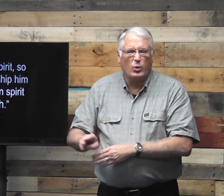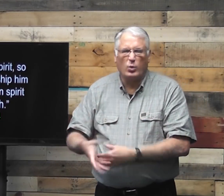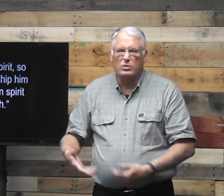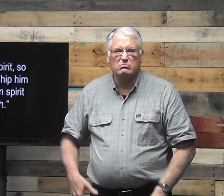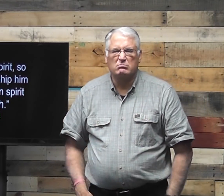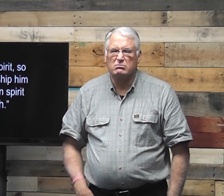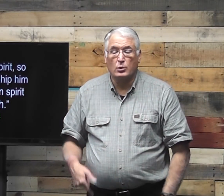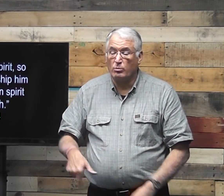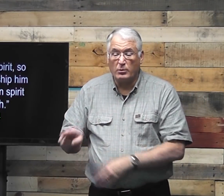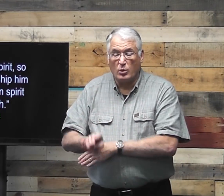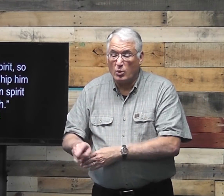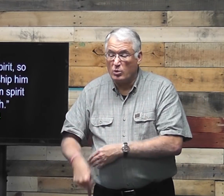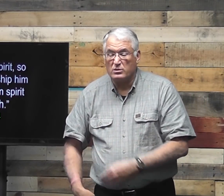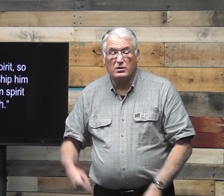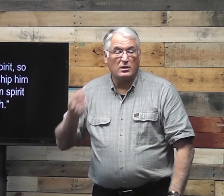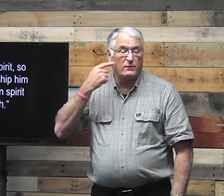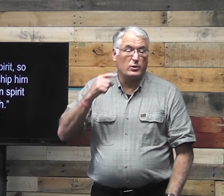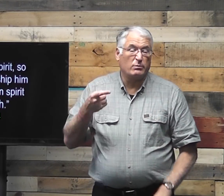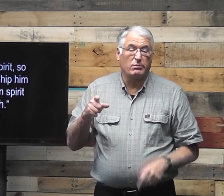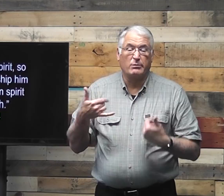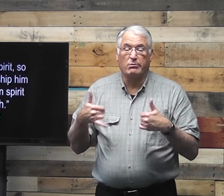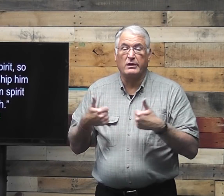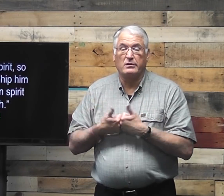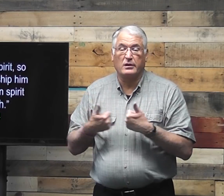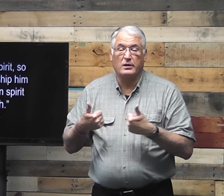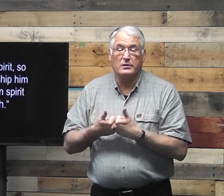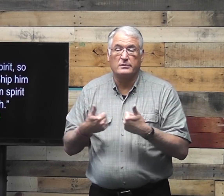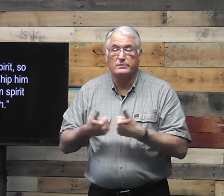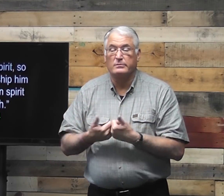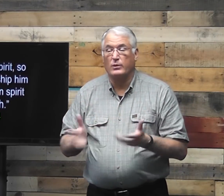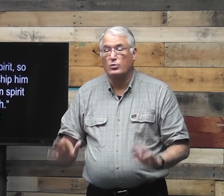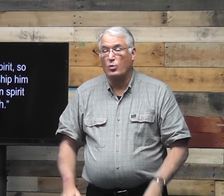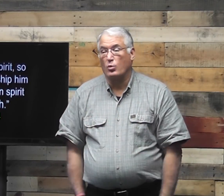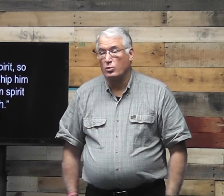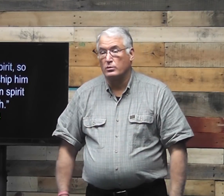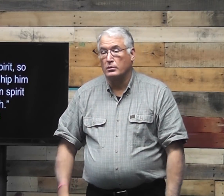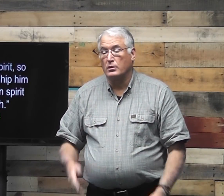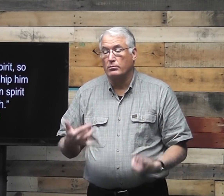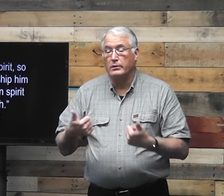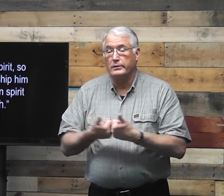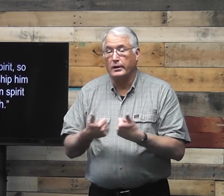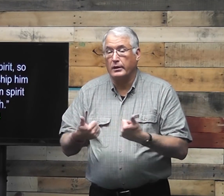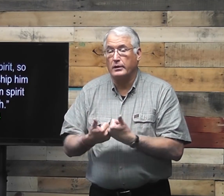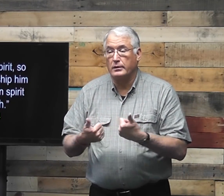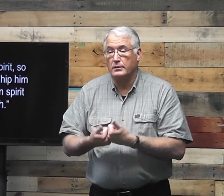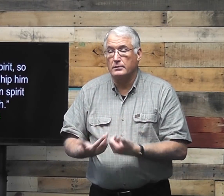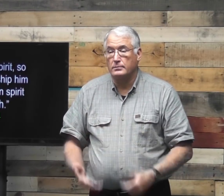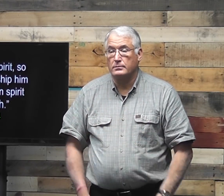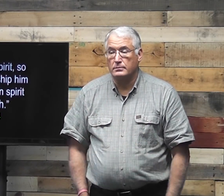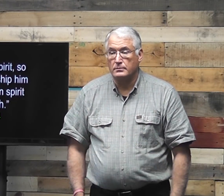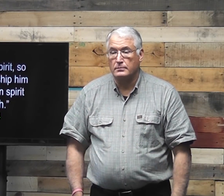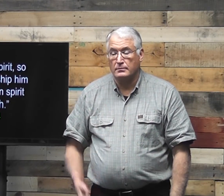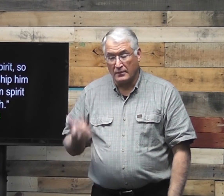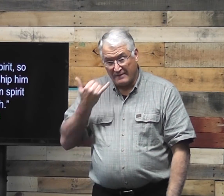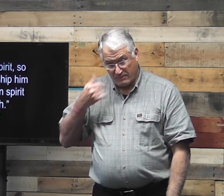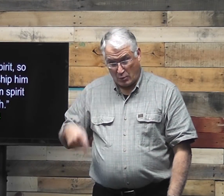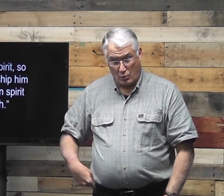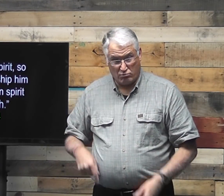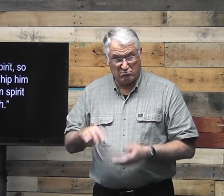going on. You know, you would think it's not useful. You know, just use it to play it for games. That's all I use my phone for.